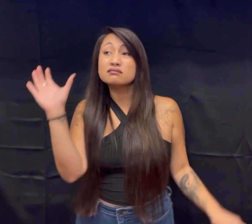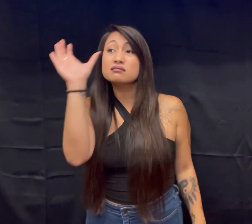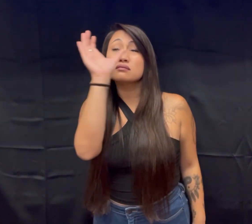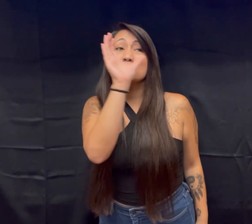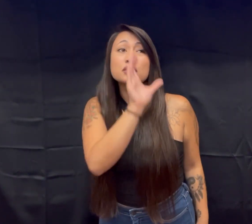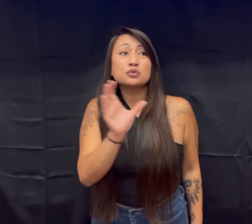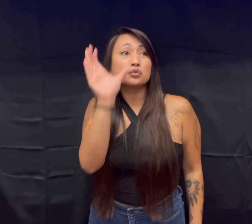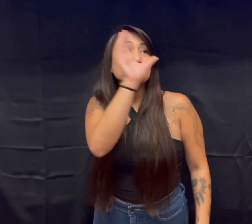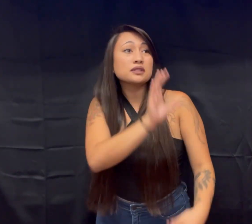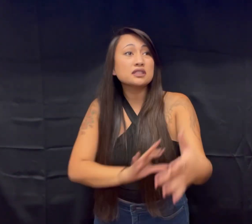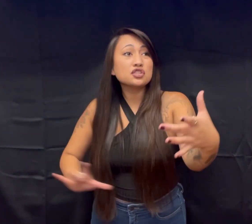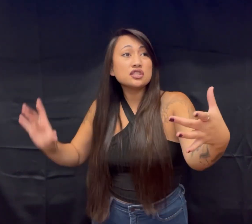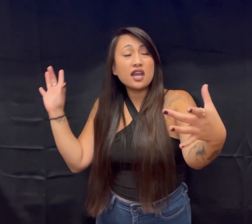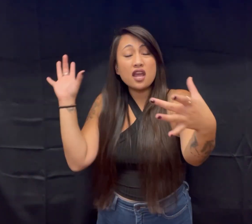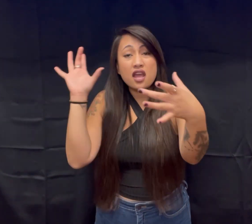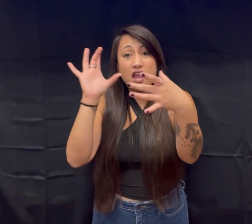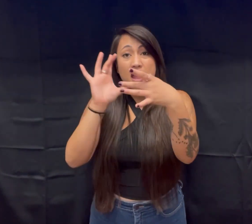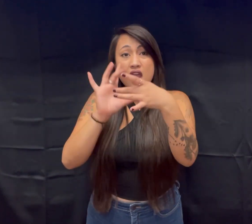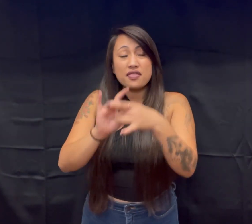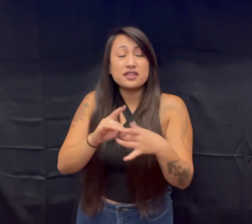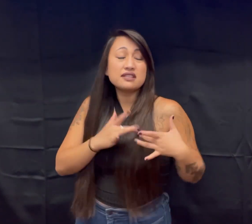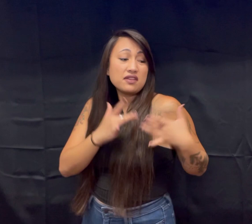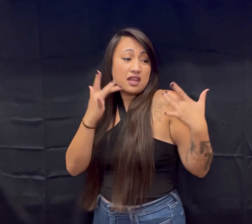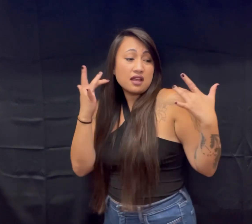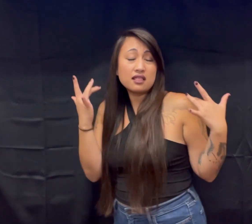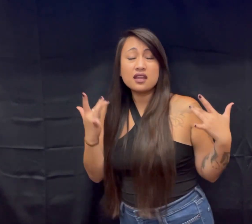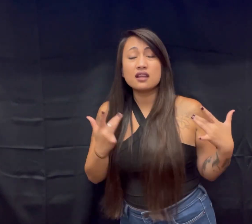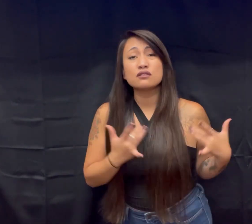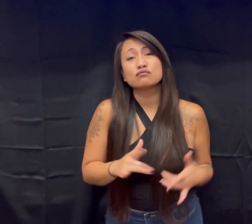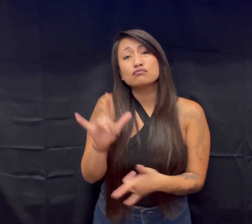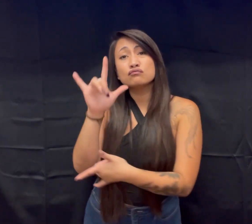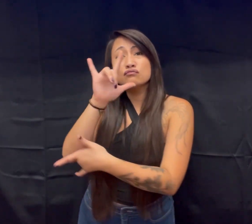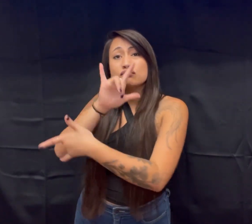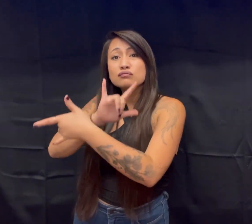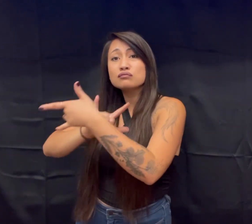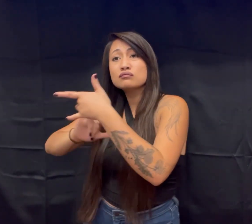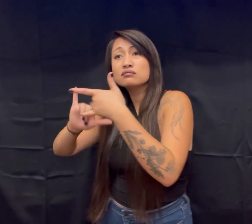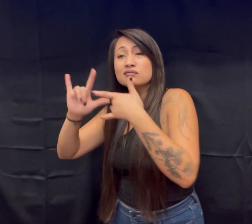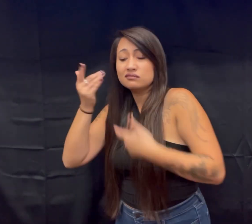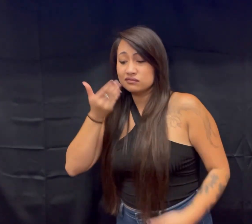that Oh, the